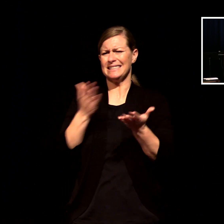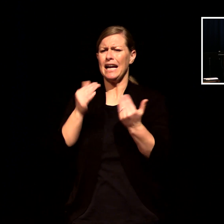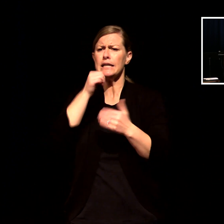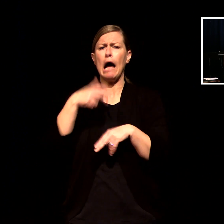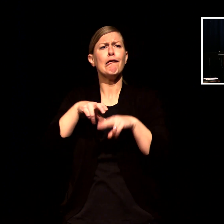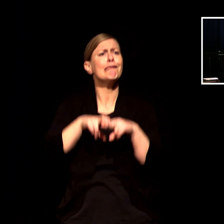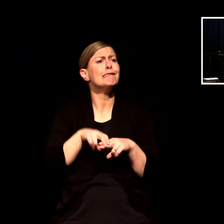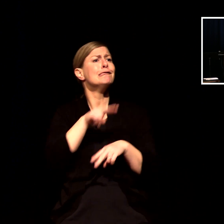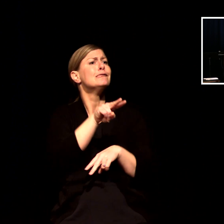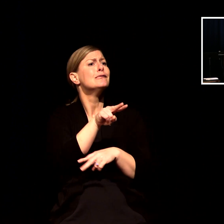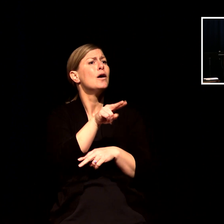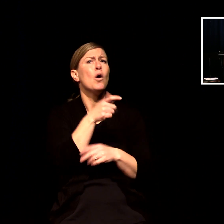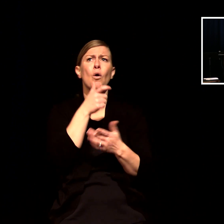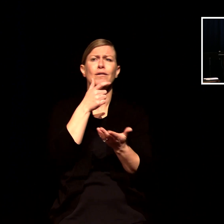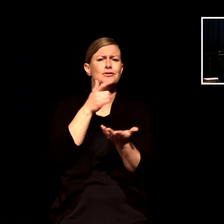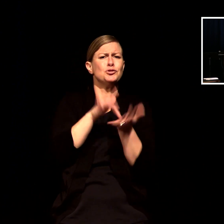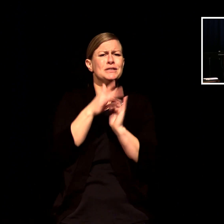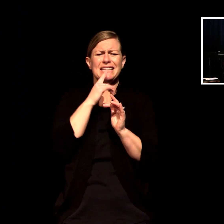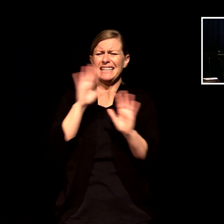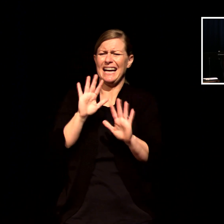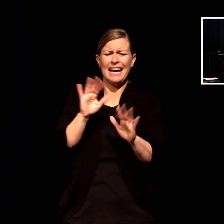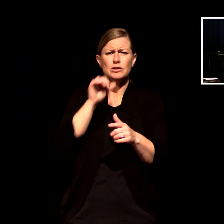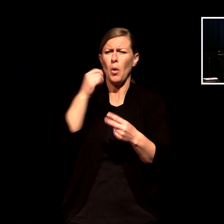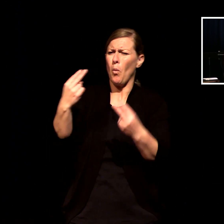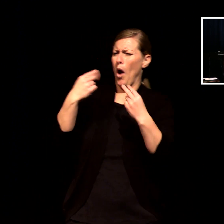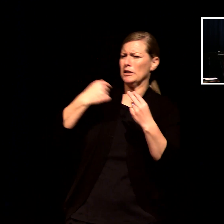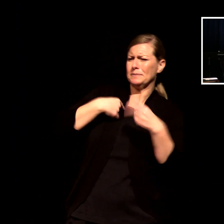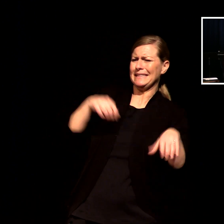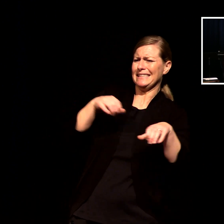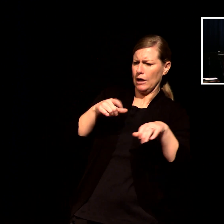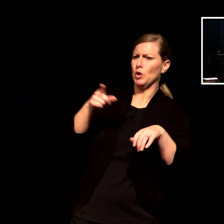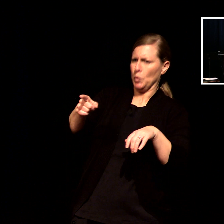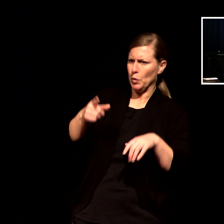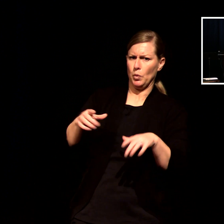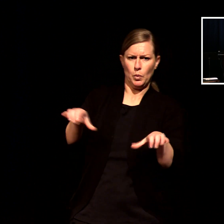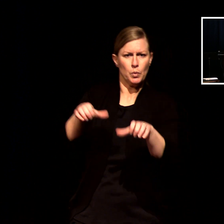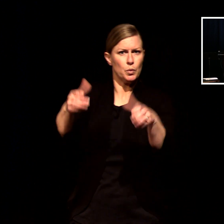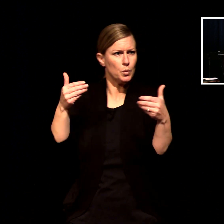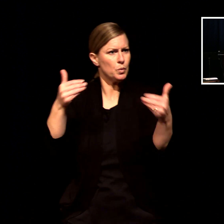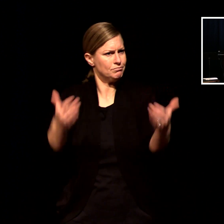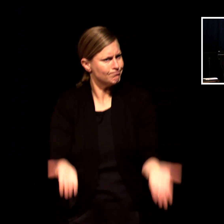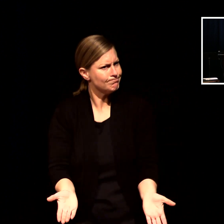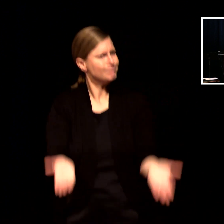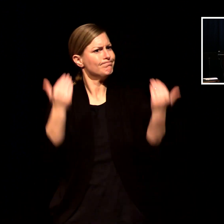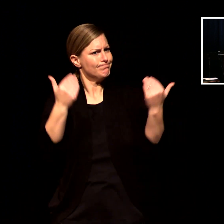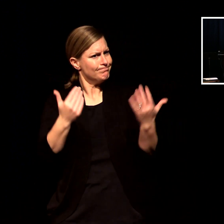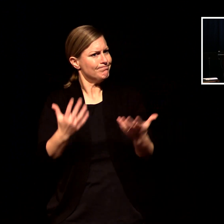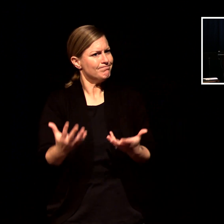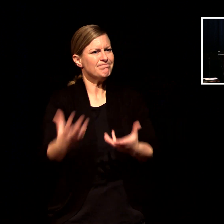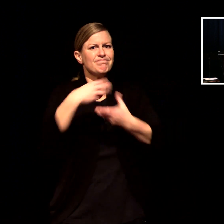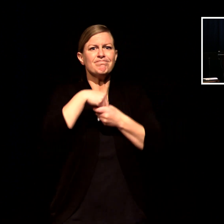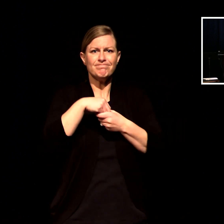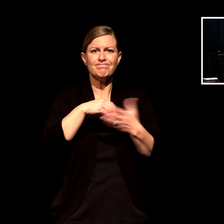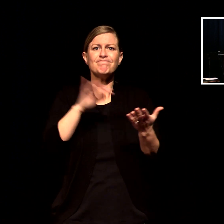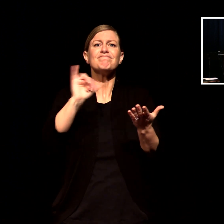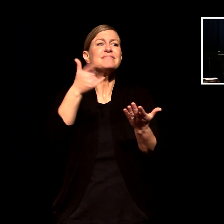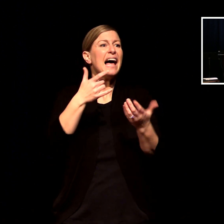there is a harvest matthew 28 is the great commission where jesus says i've invited you in it's been good it's your turn go get them